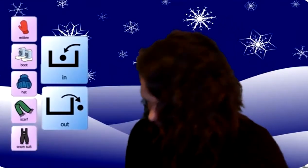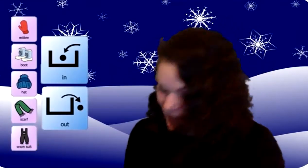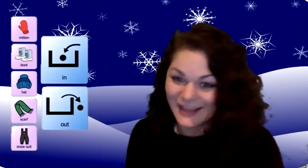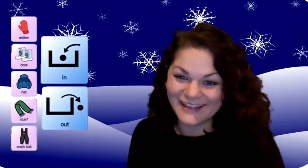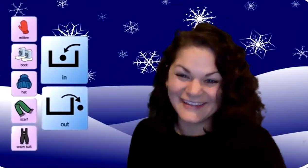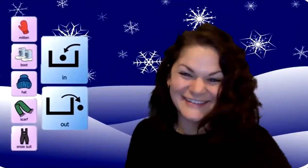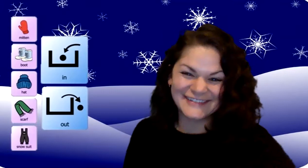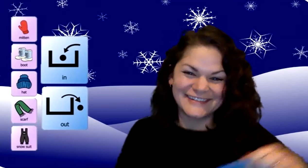ready?